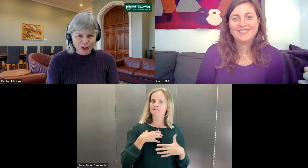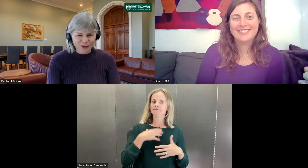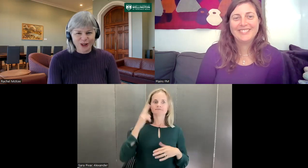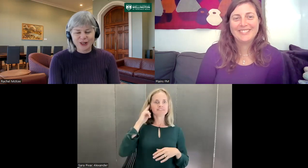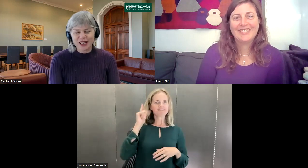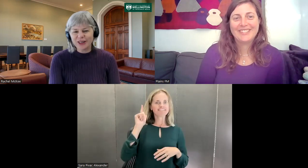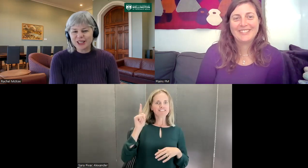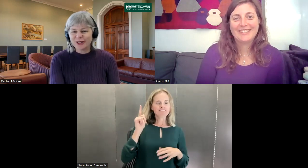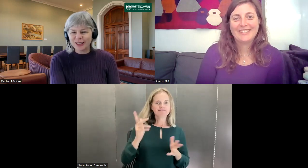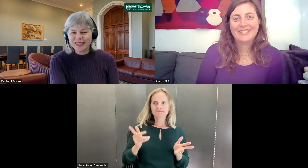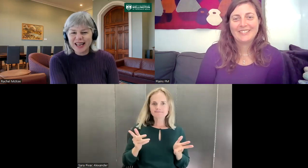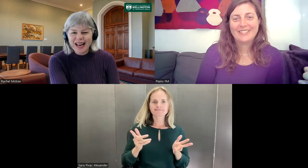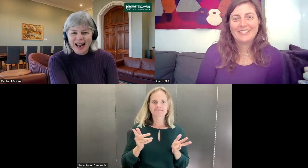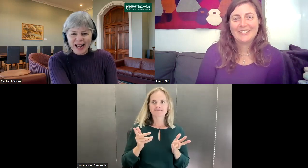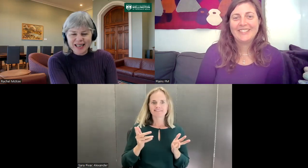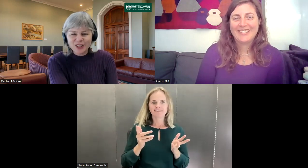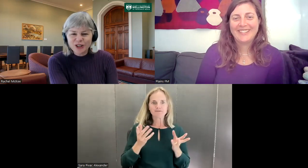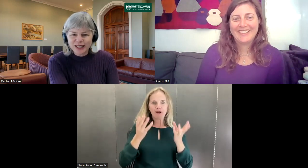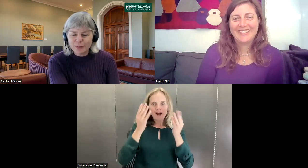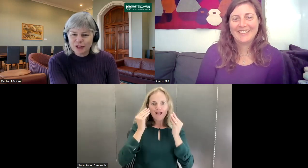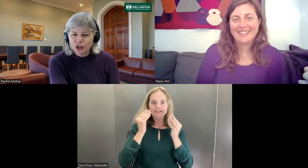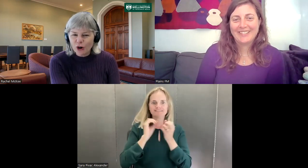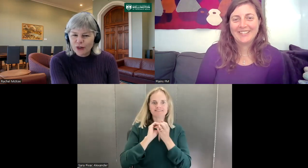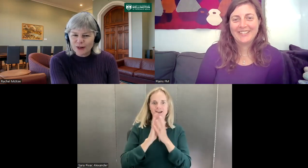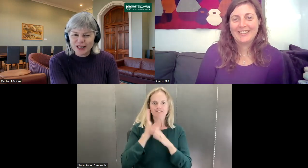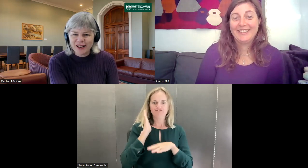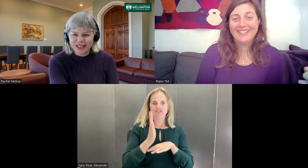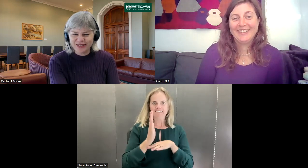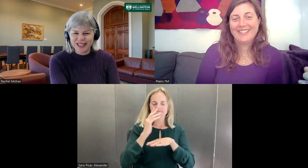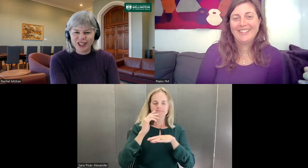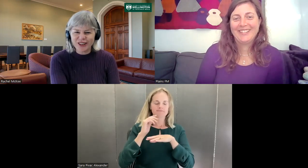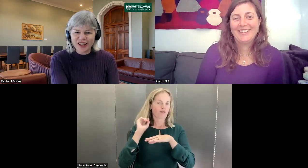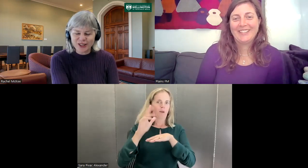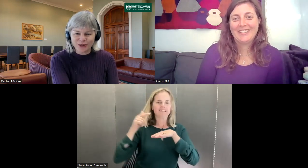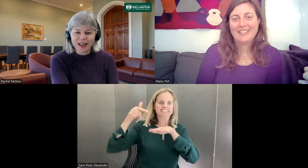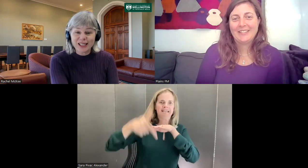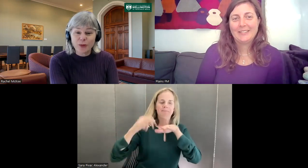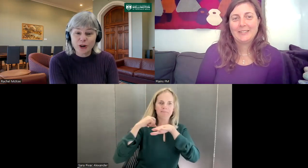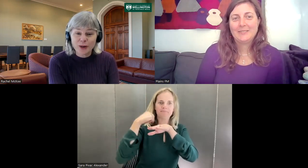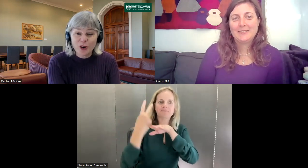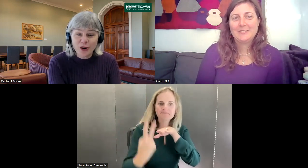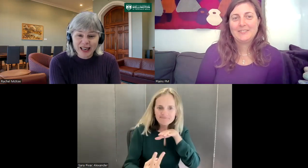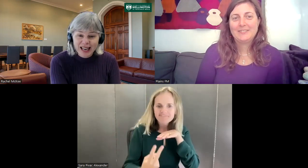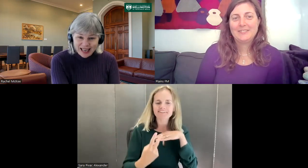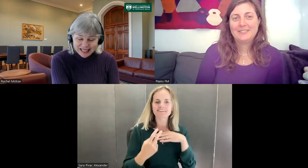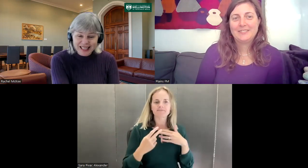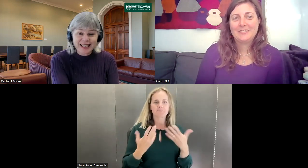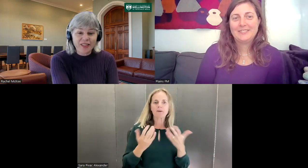for those hearing students. And usually it's a bit of a shock for them to have a deaf teacher, they didn't realize they were going to be learning NZSL that